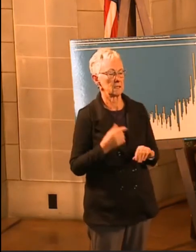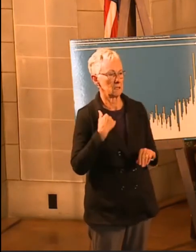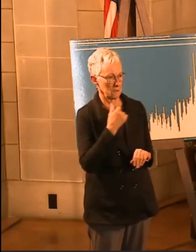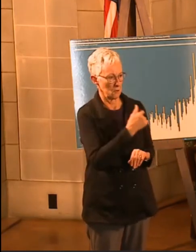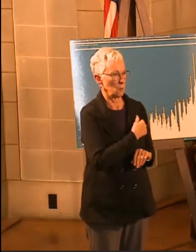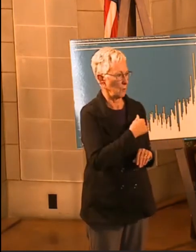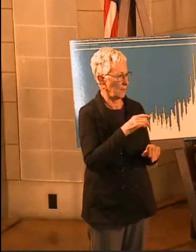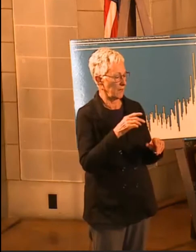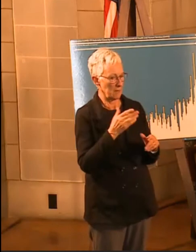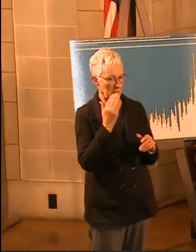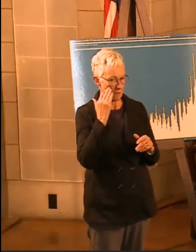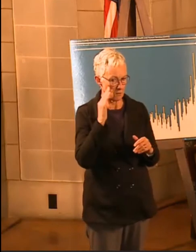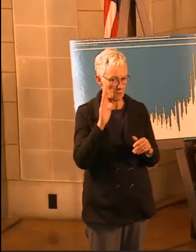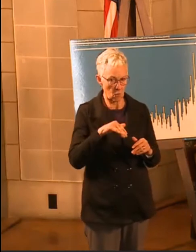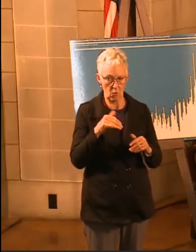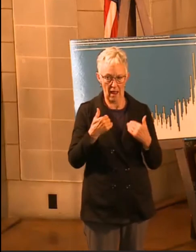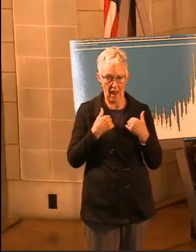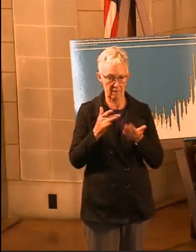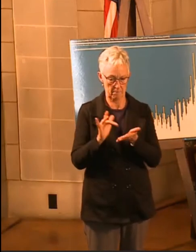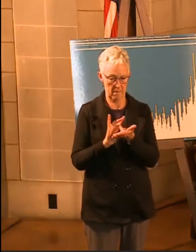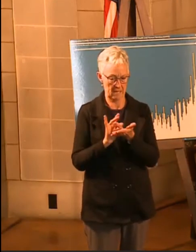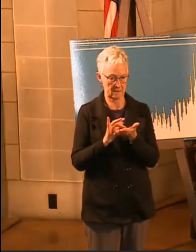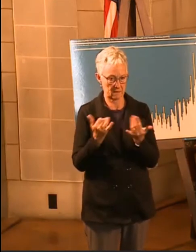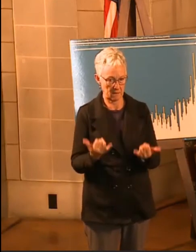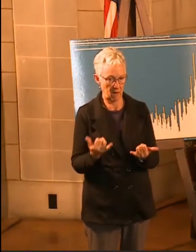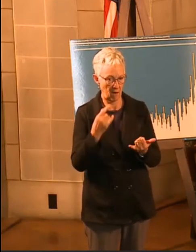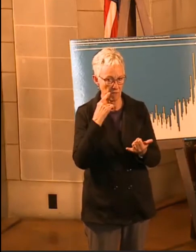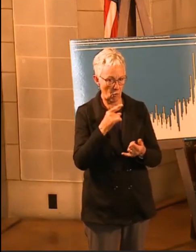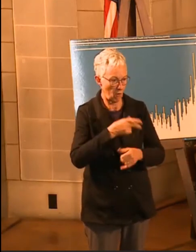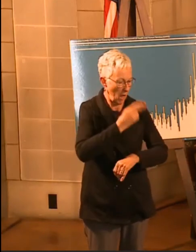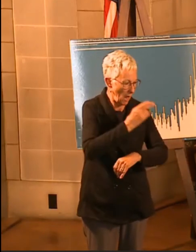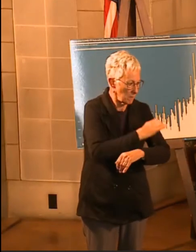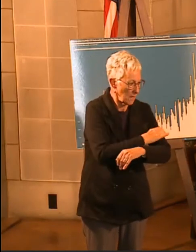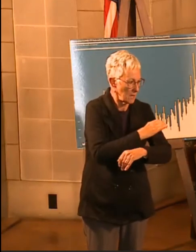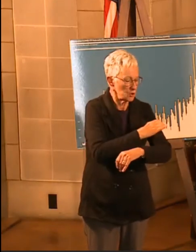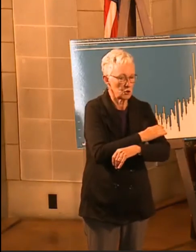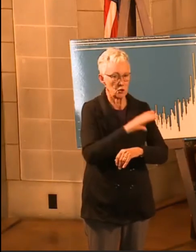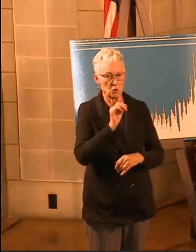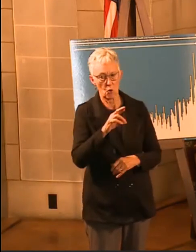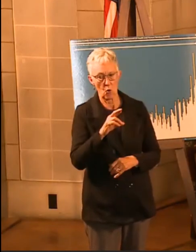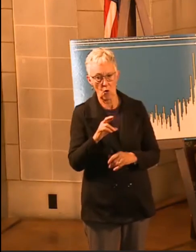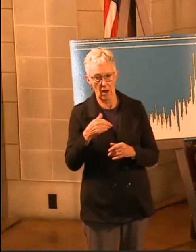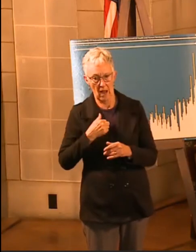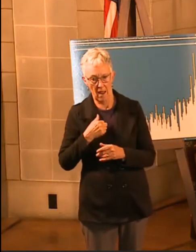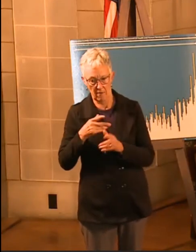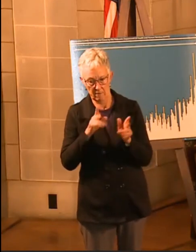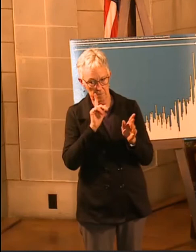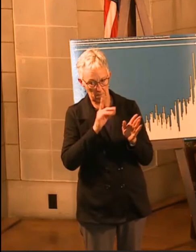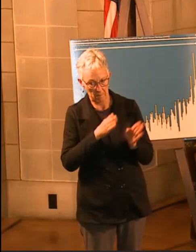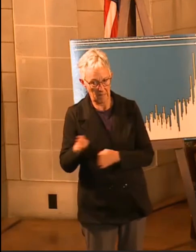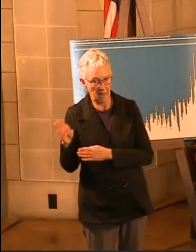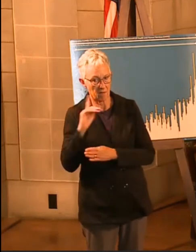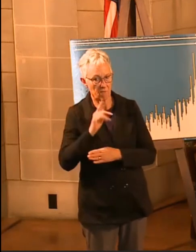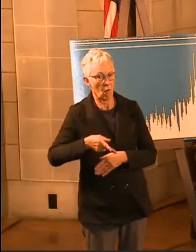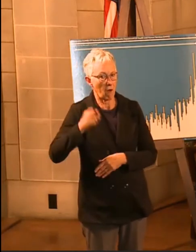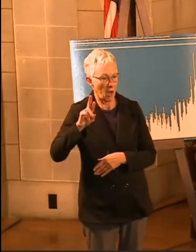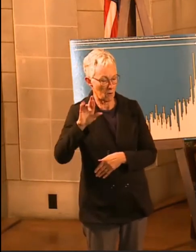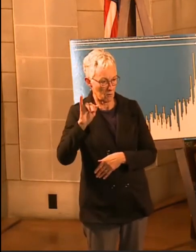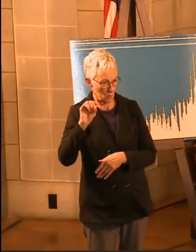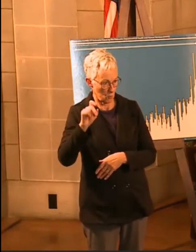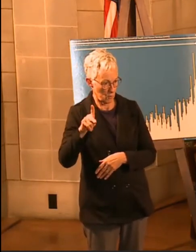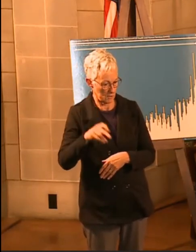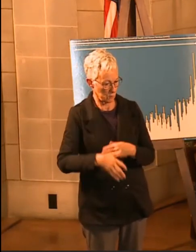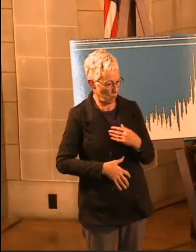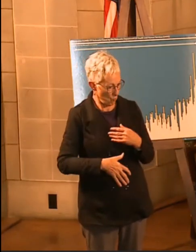to lower our blood pressure or cholesterol, or for advancing our ability to improve outcomes of high-risk pregnancies. For